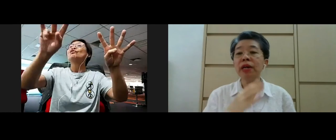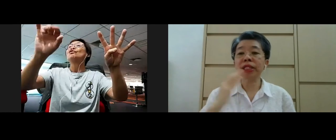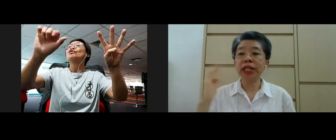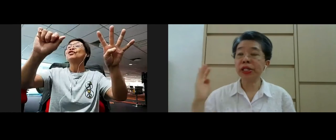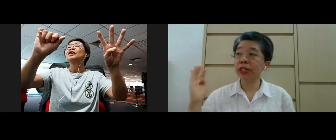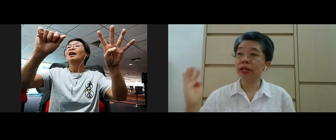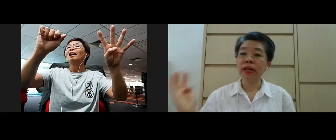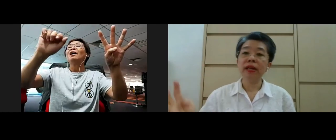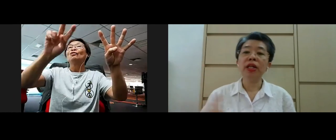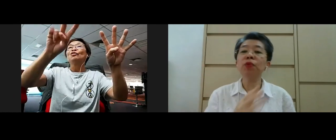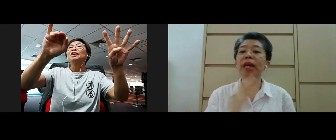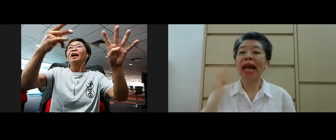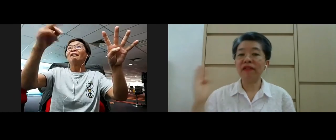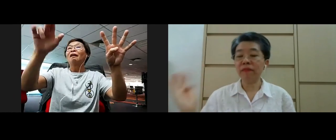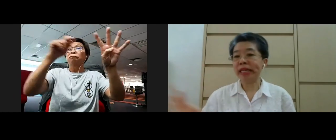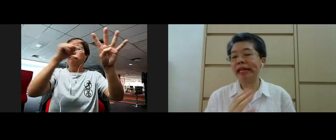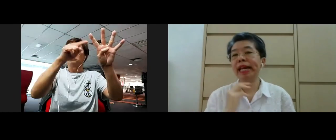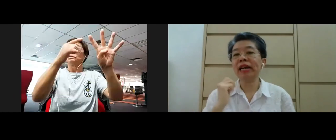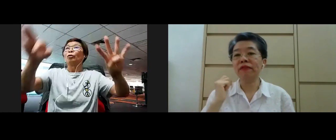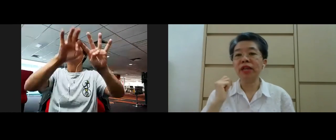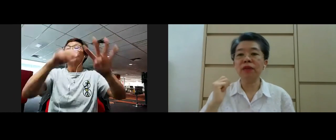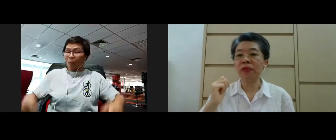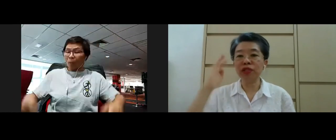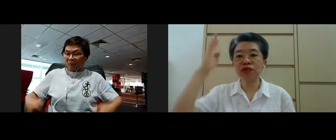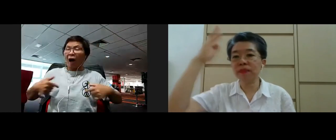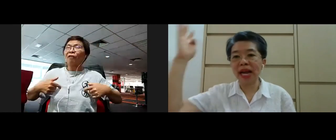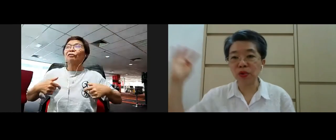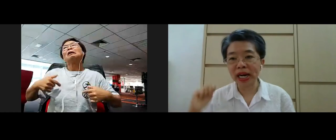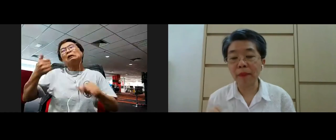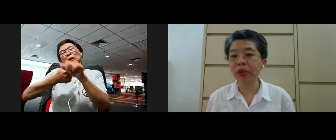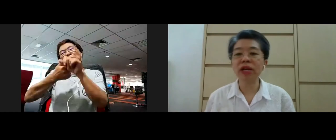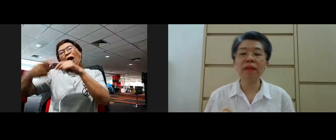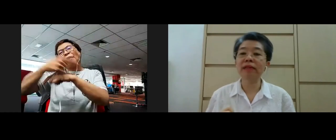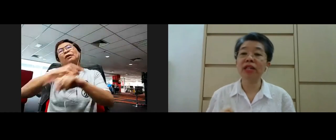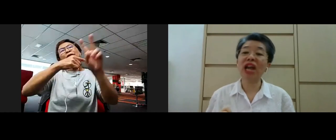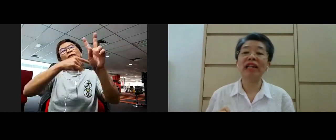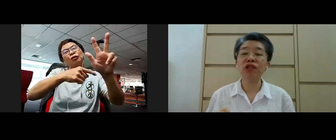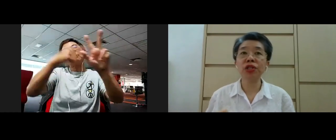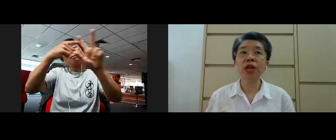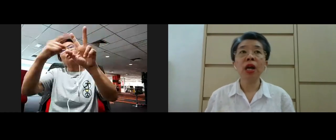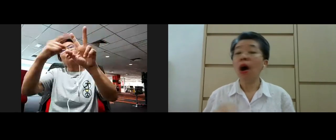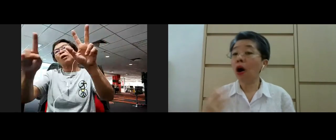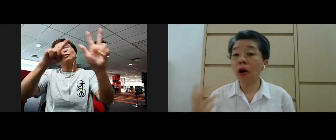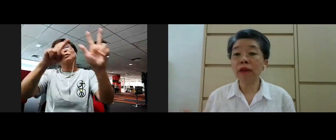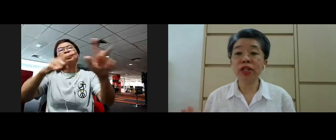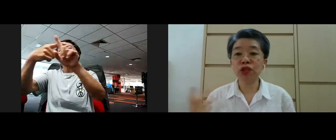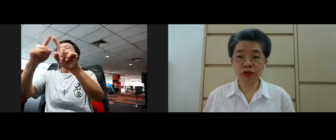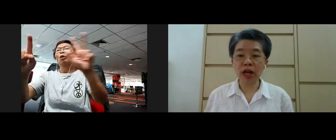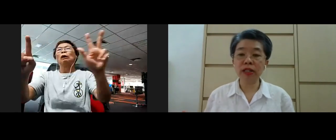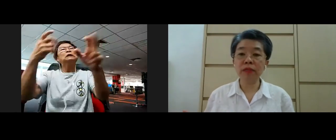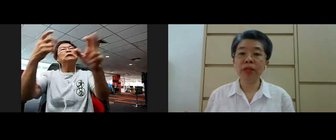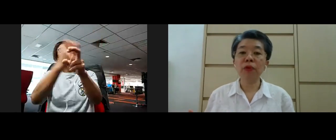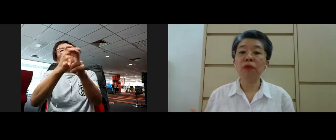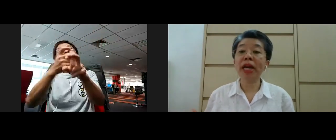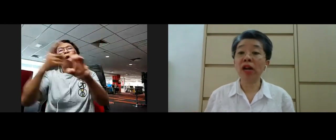in our this human life mundane life yeah with the three plus one I'm talking about the challenges all of us